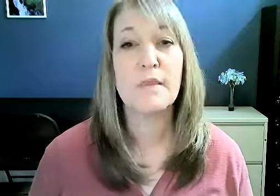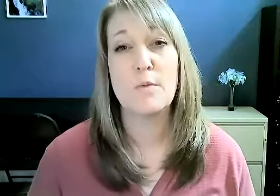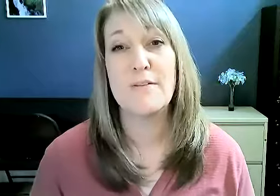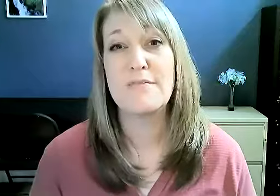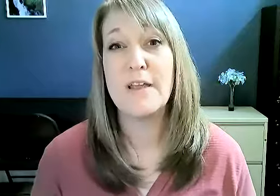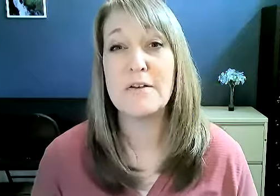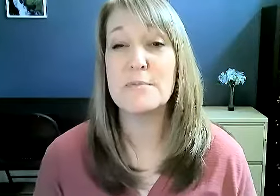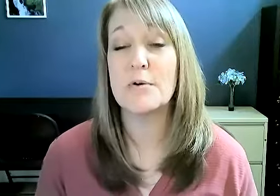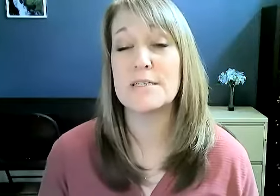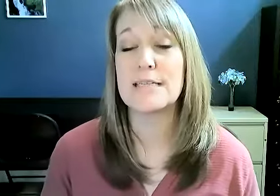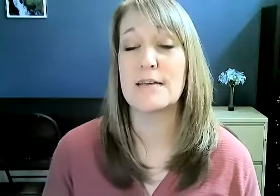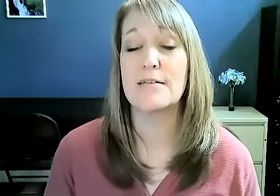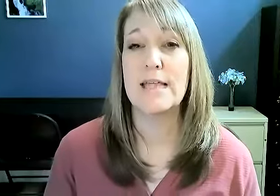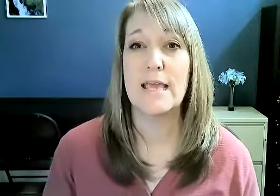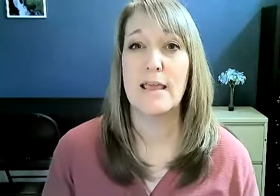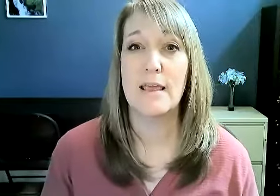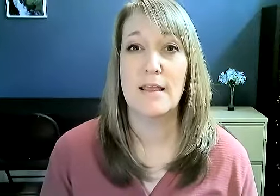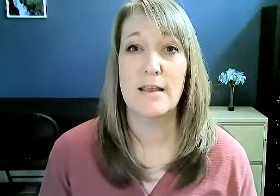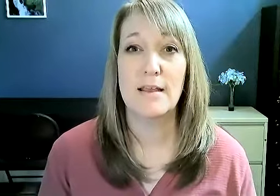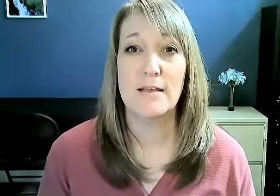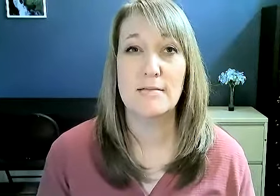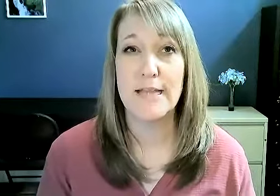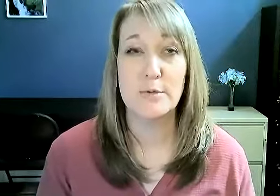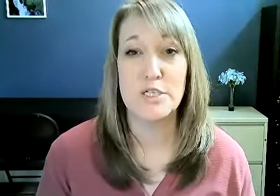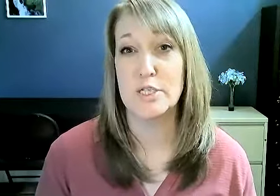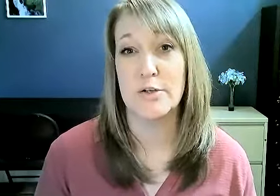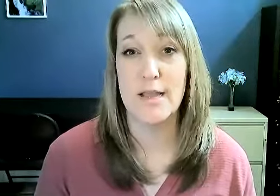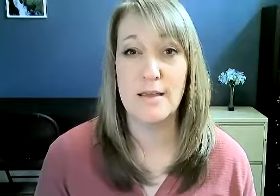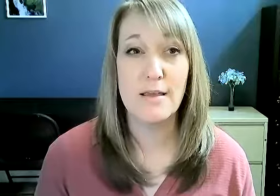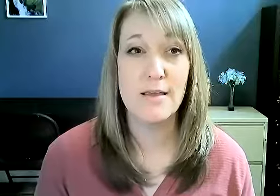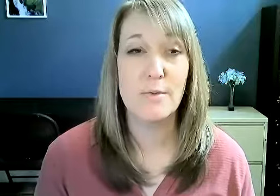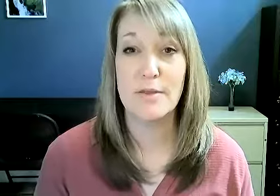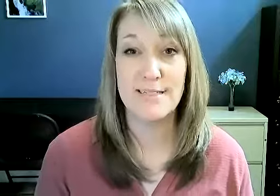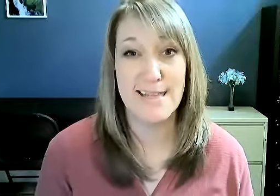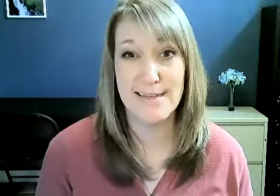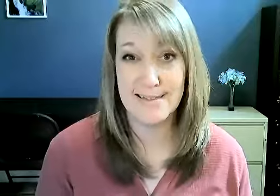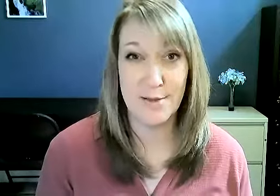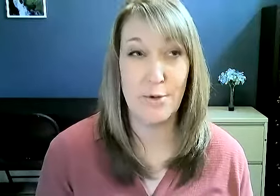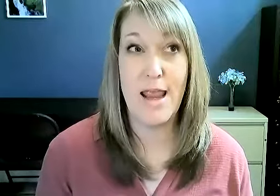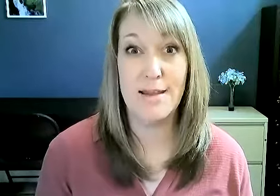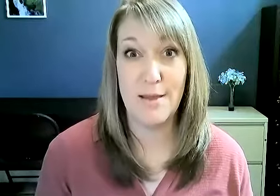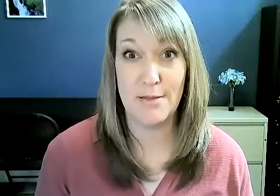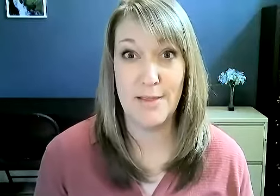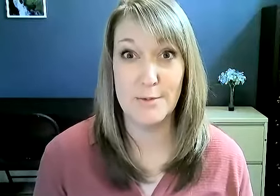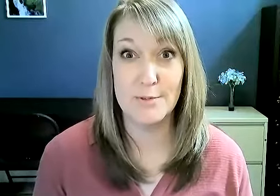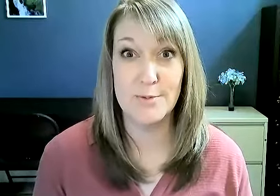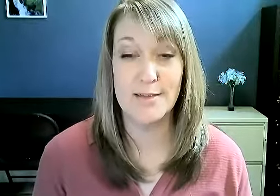One very important skill in language learning, whether it's ASL or any other language, really,